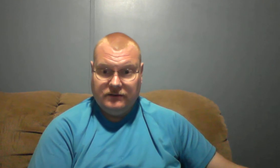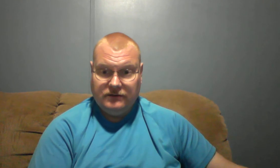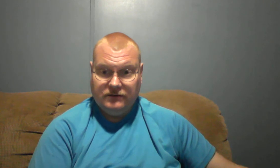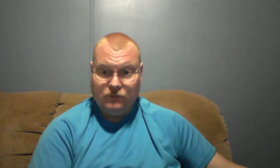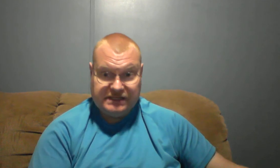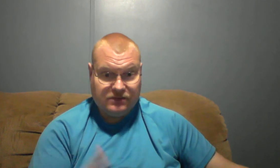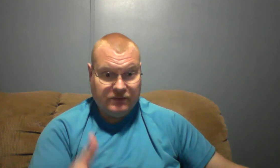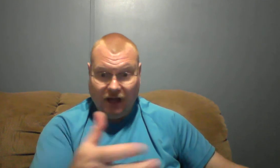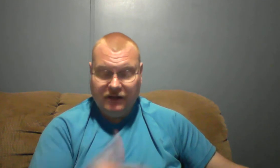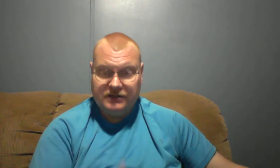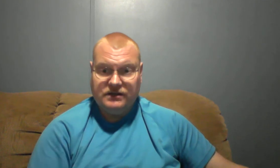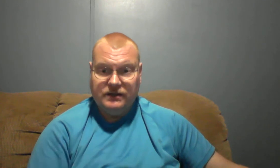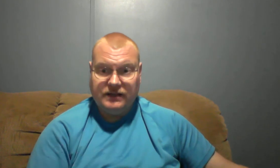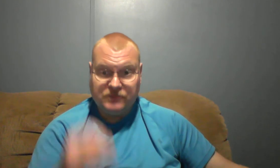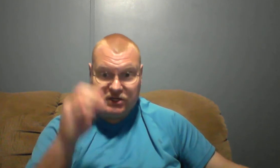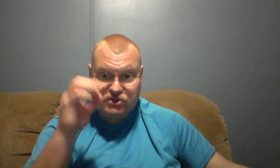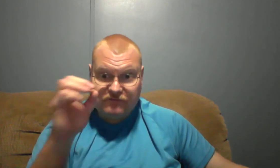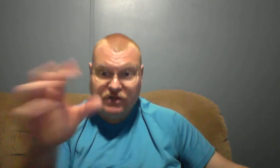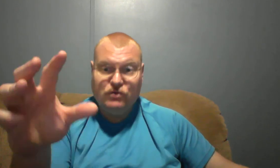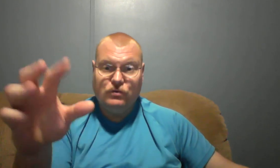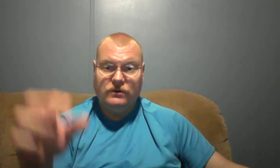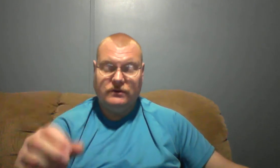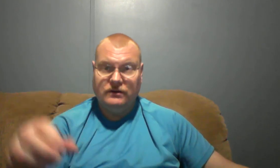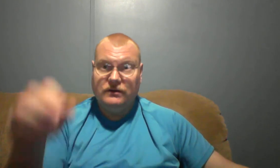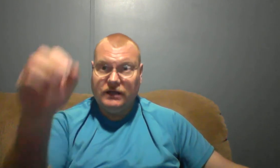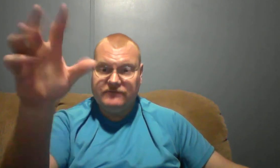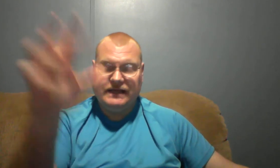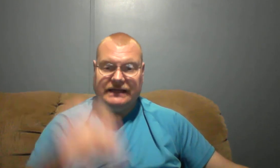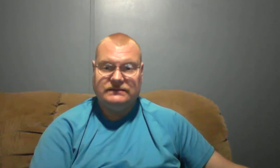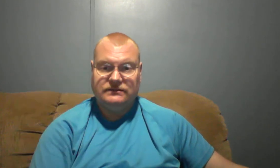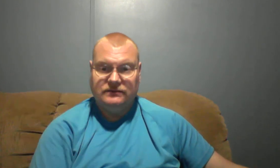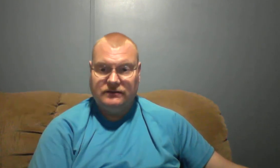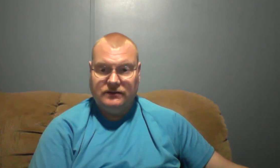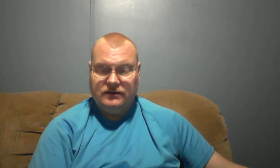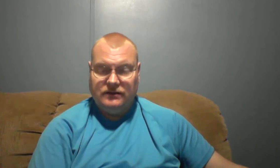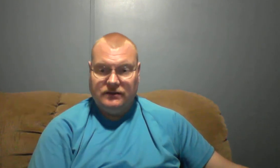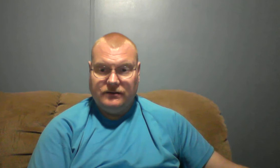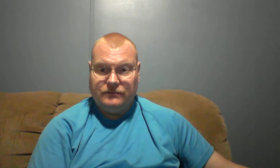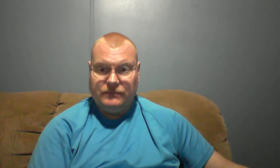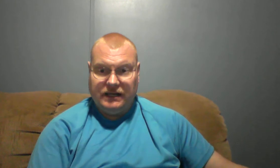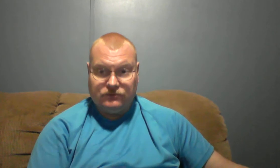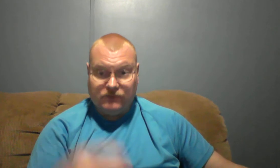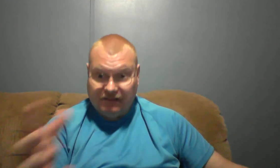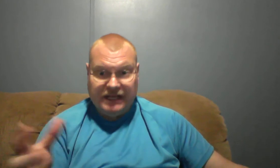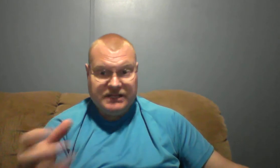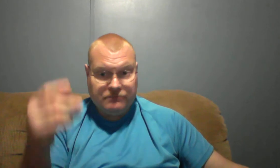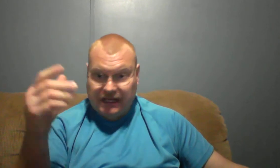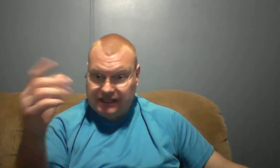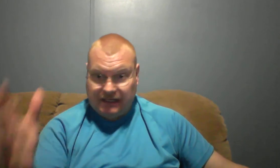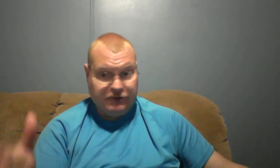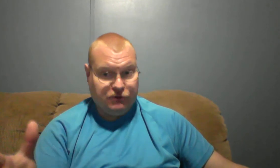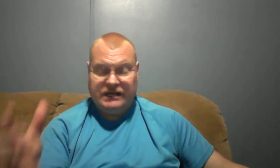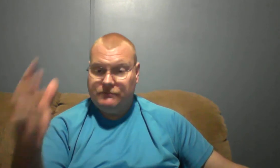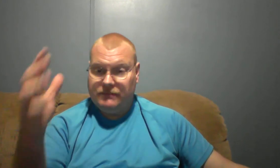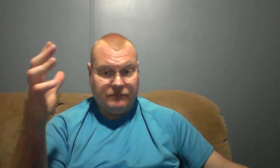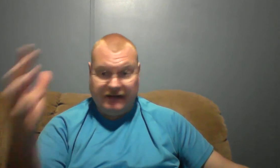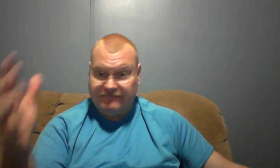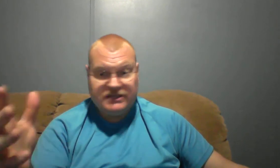wisdom and knowledge a special view of things by revelation by a dream by vision